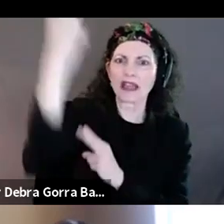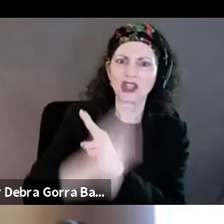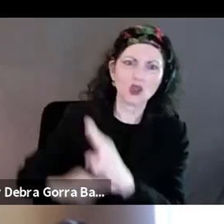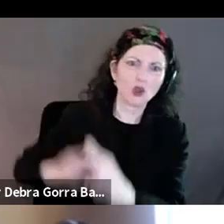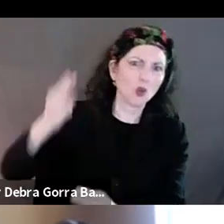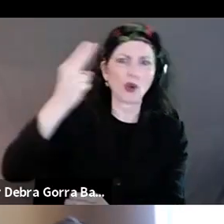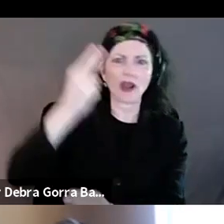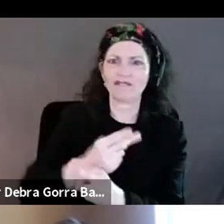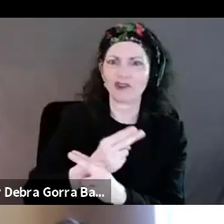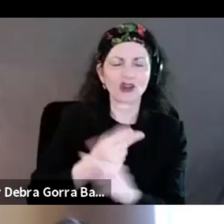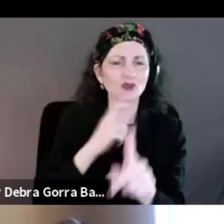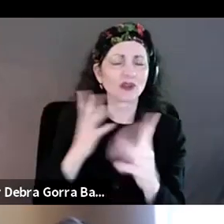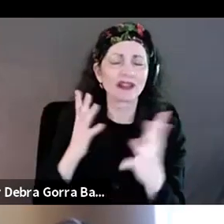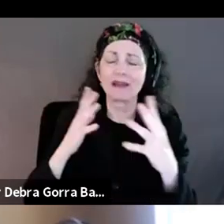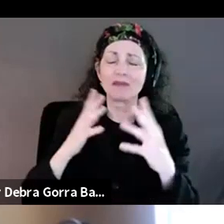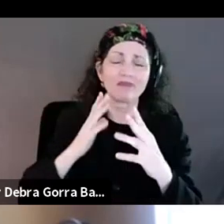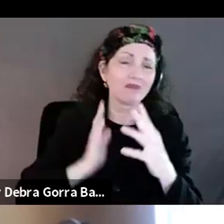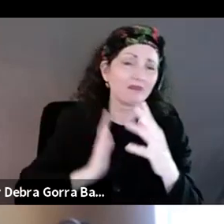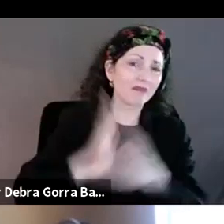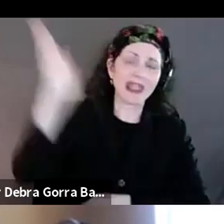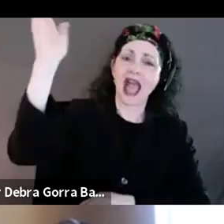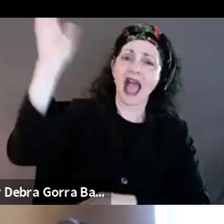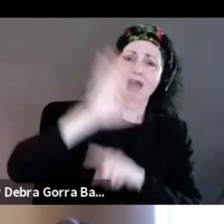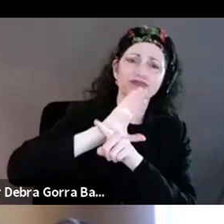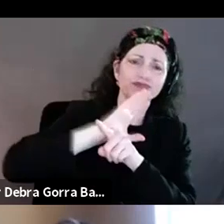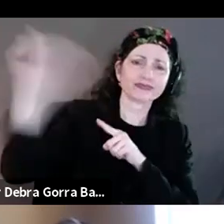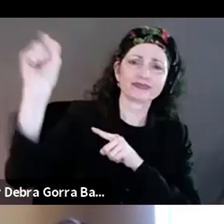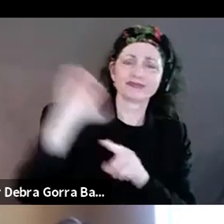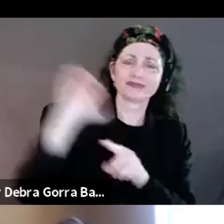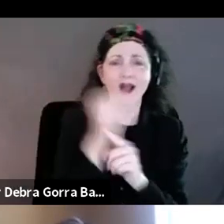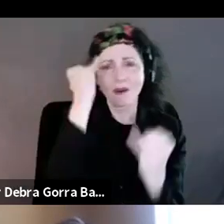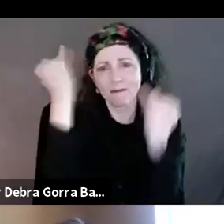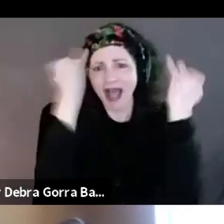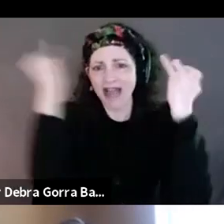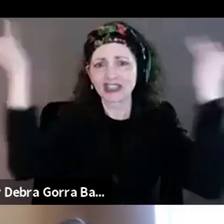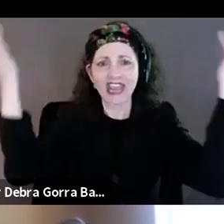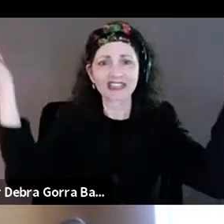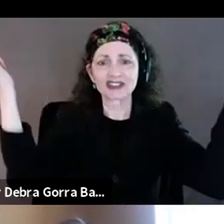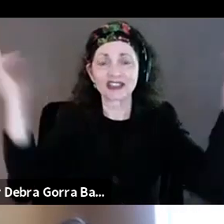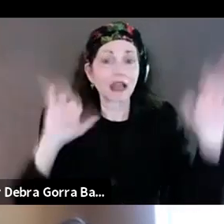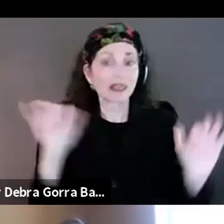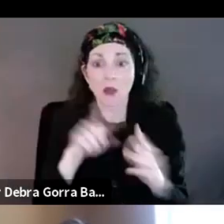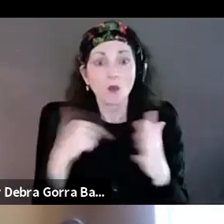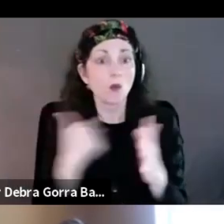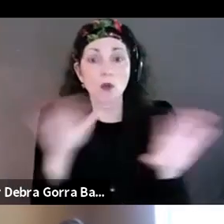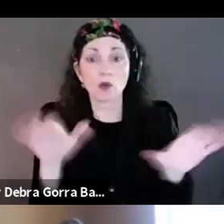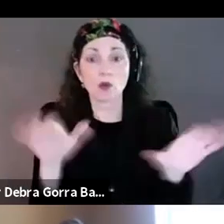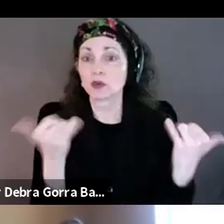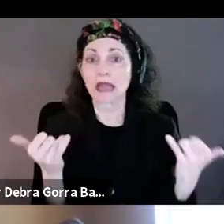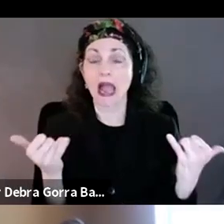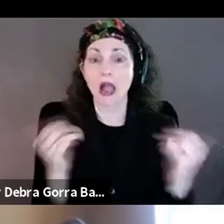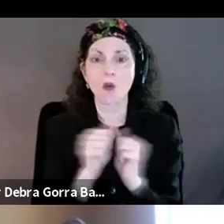imagination. In regards to like what we're doing now, like with our 16 Sunday